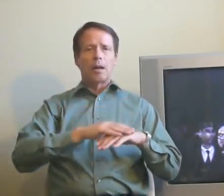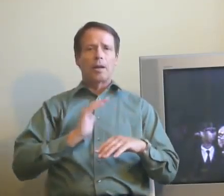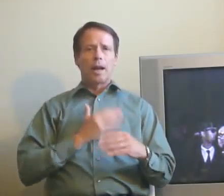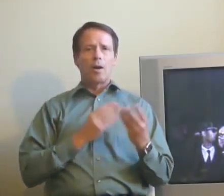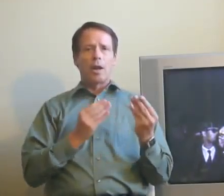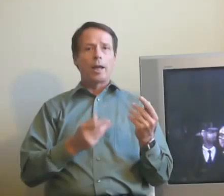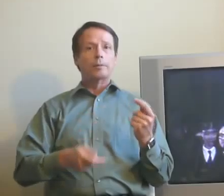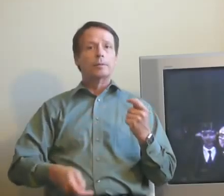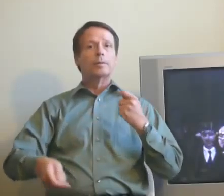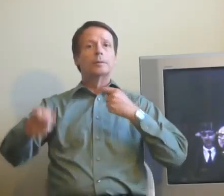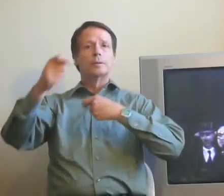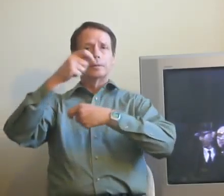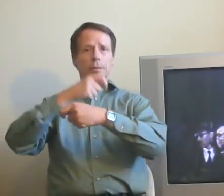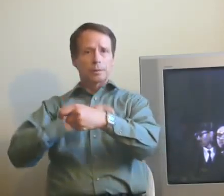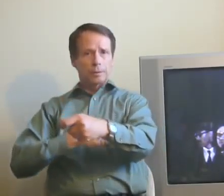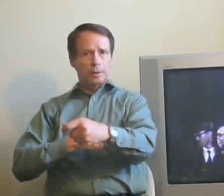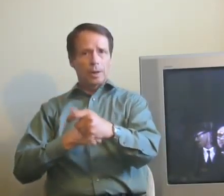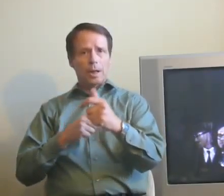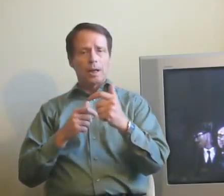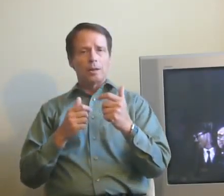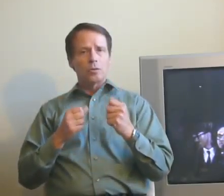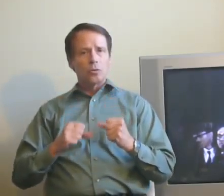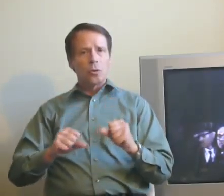with an effort to understand,